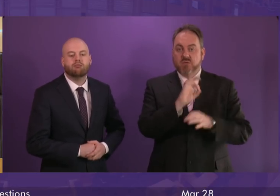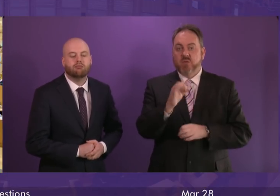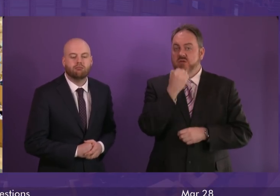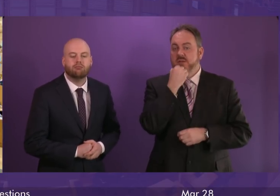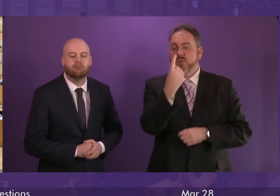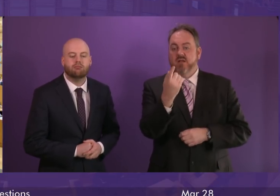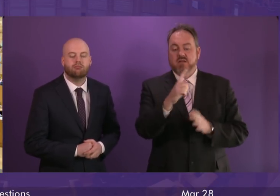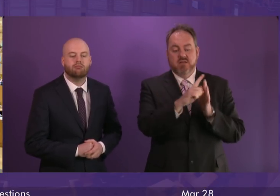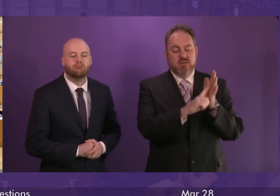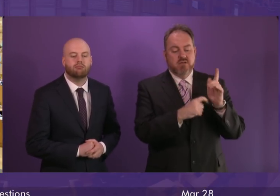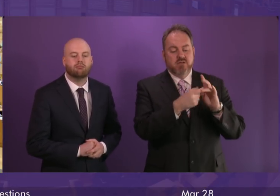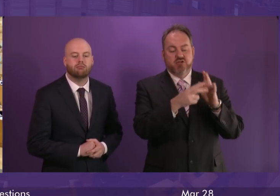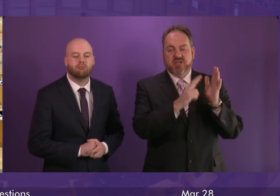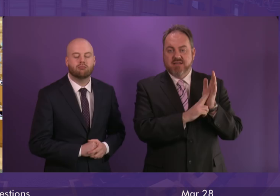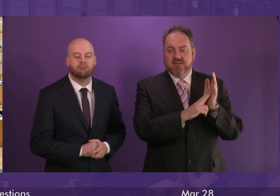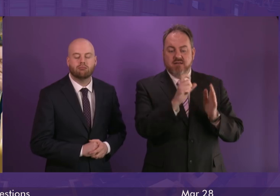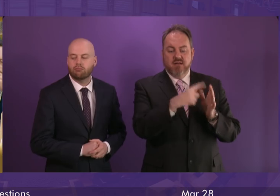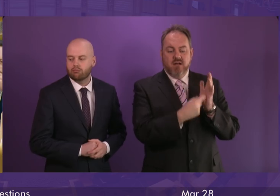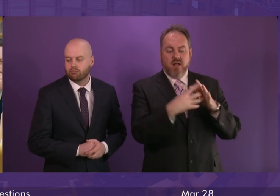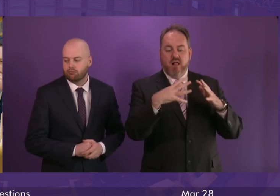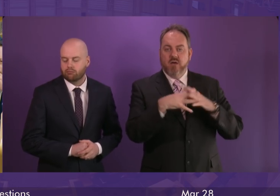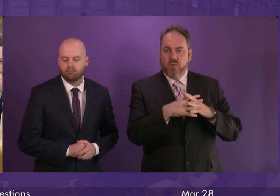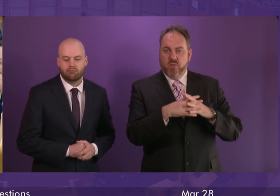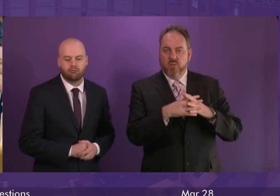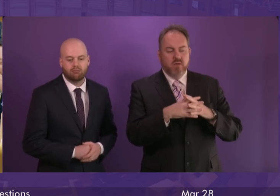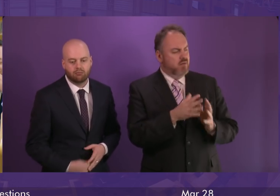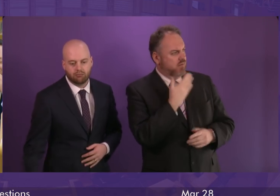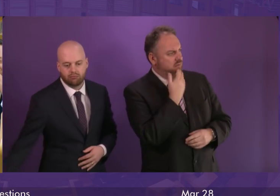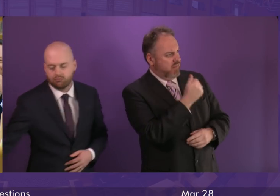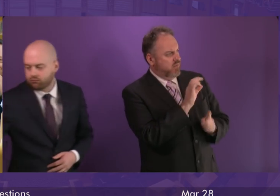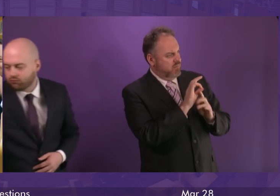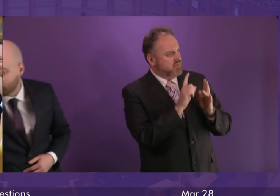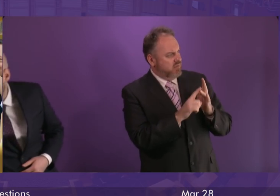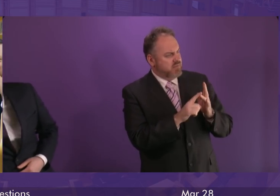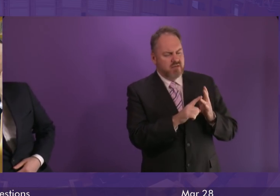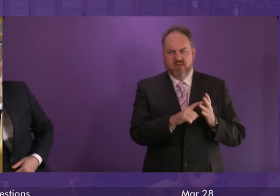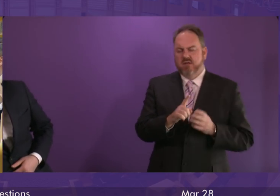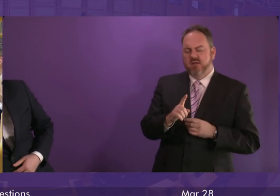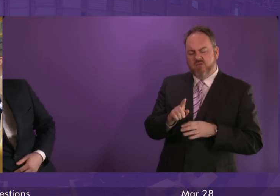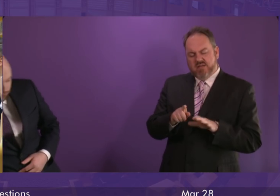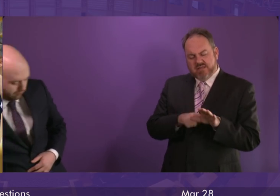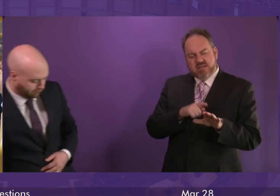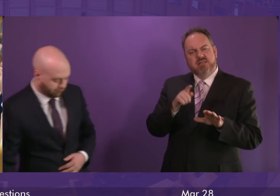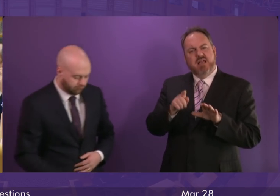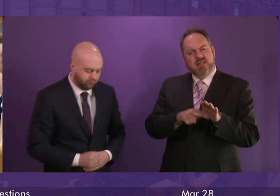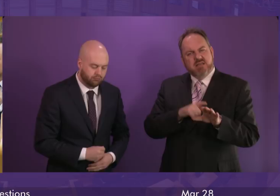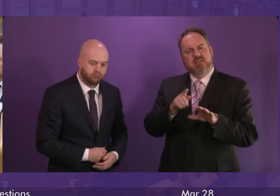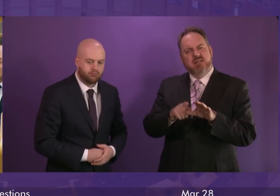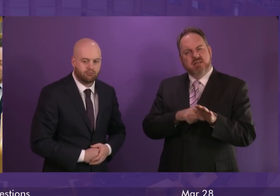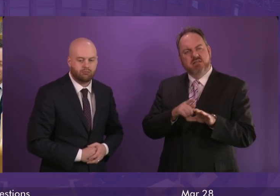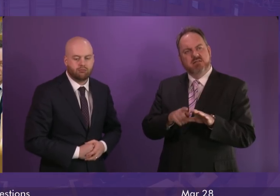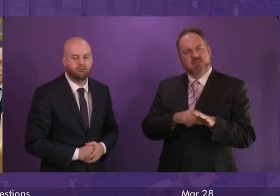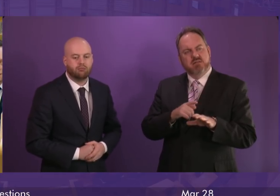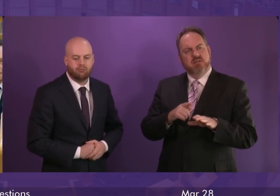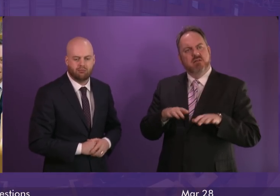Carlow. Thank you, Presiding Officer. After months, years even, of sanctimony from the First Minister and her Brexit secretary...